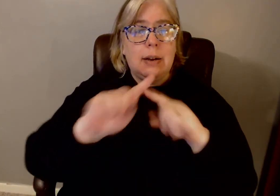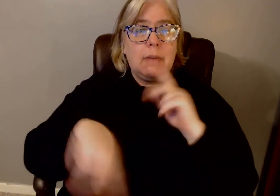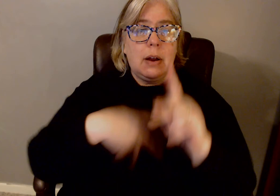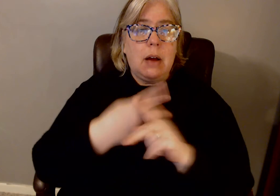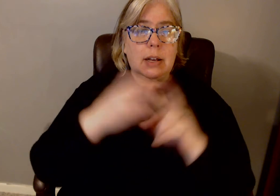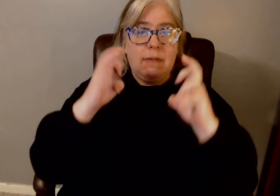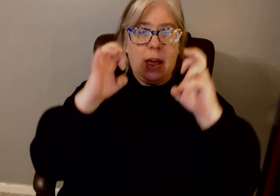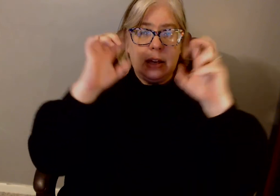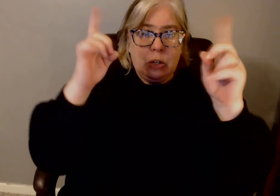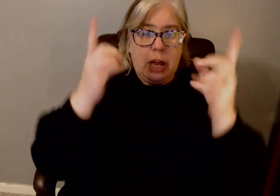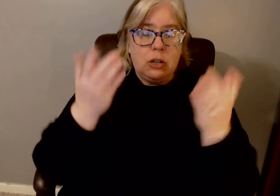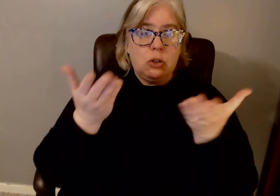she walk better